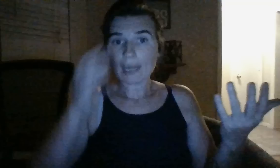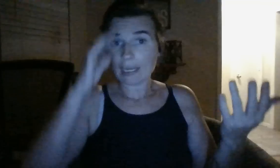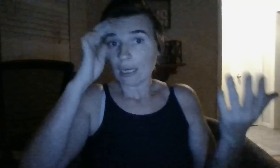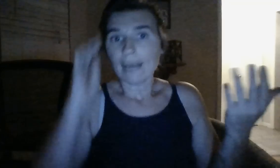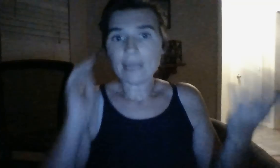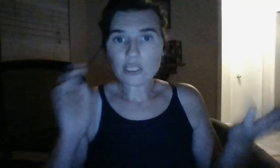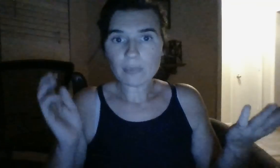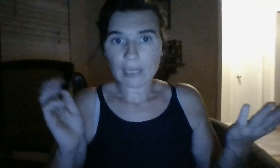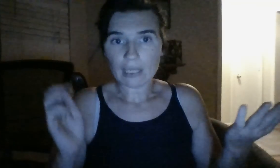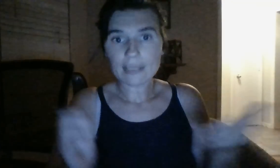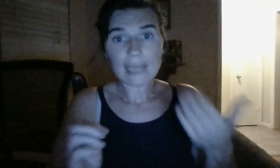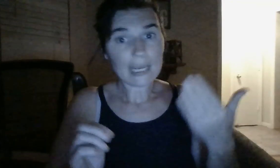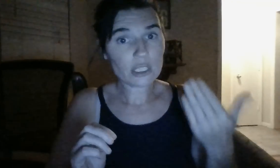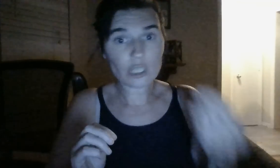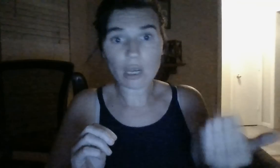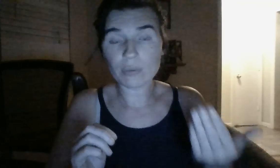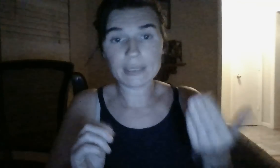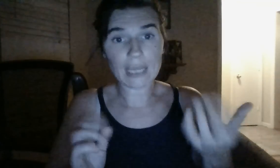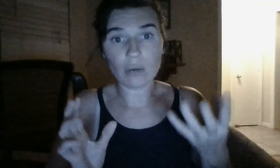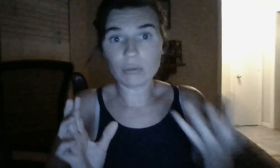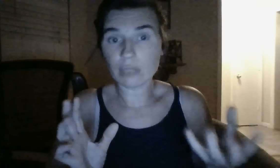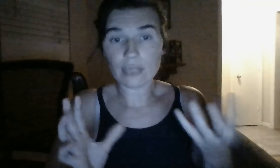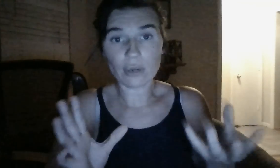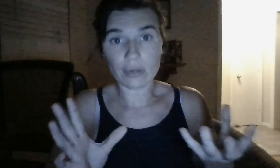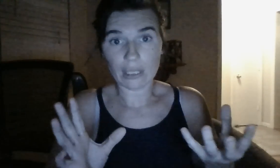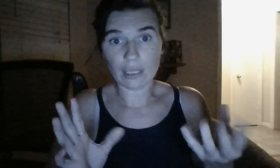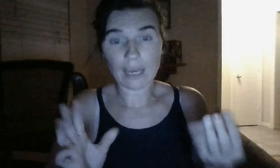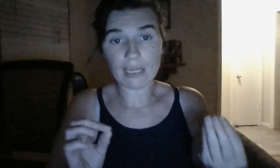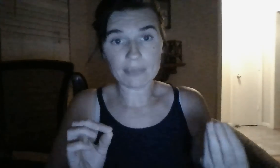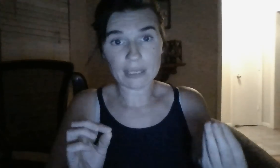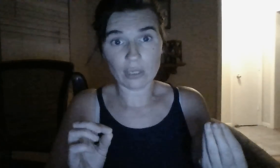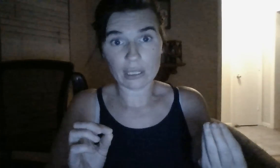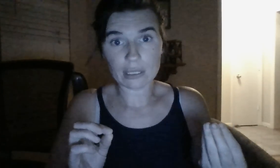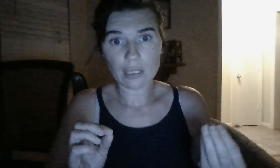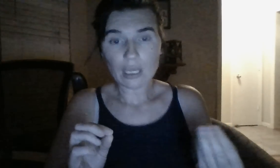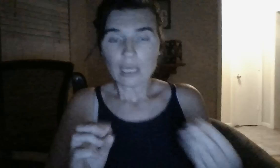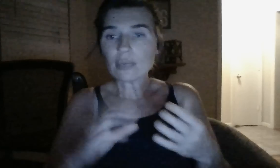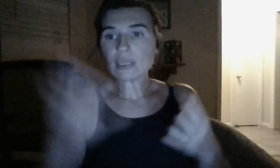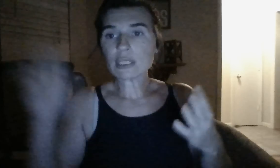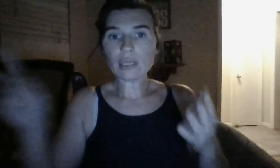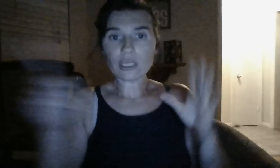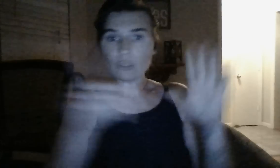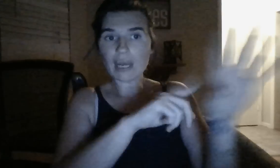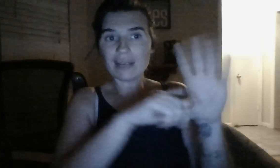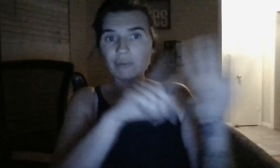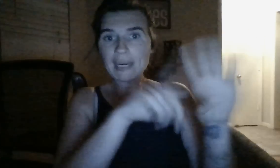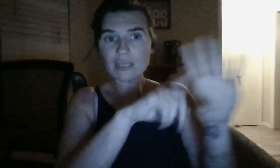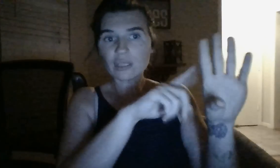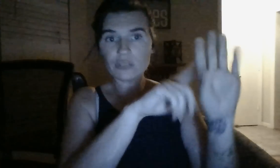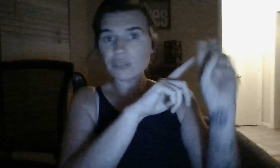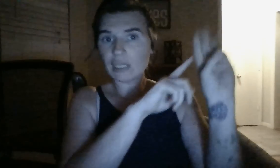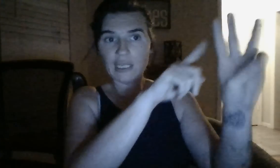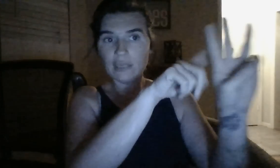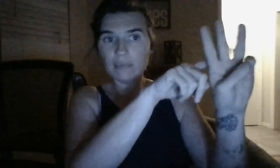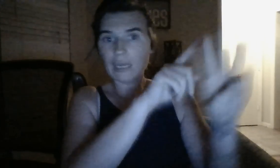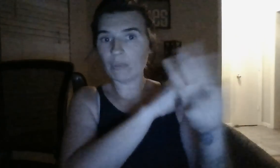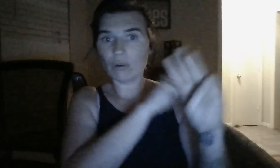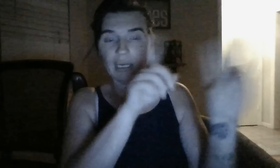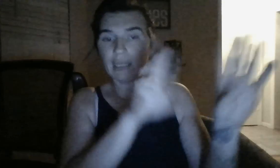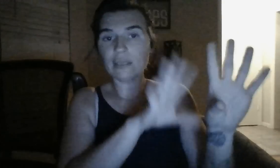way. And, they should be. Because, that is so down and dirty. I mean, I'm serious. So, it's good that you're not romantically interested in him, ma'am, or any of